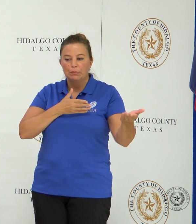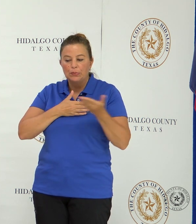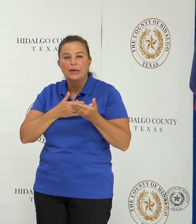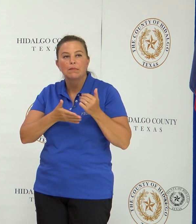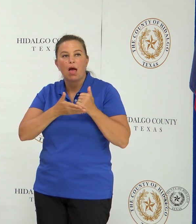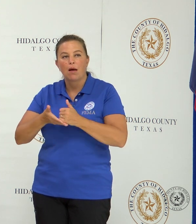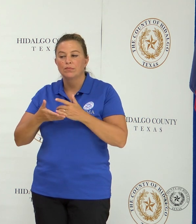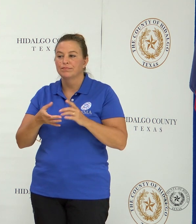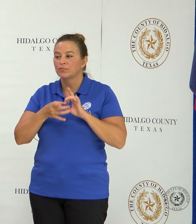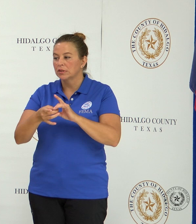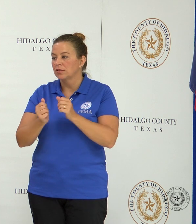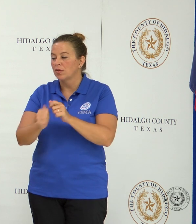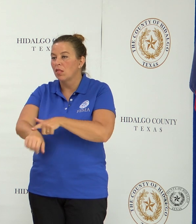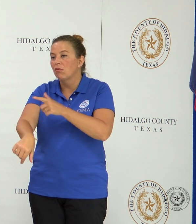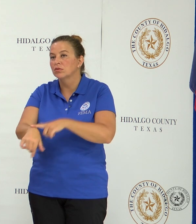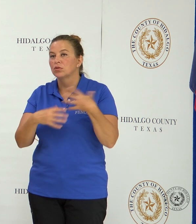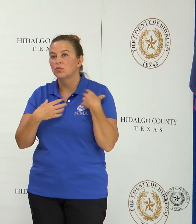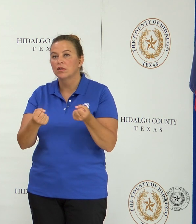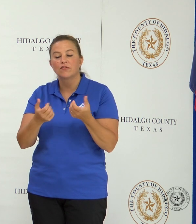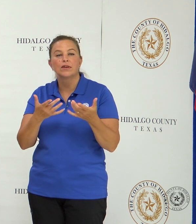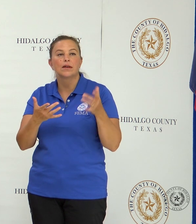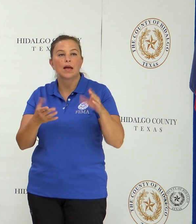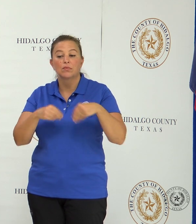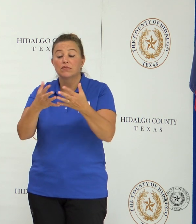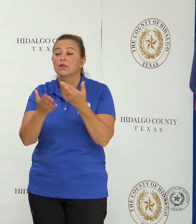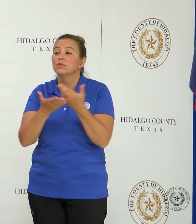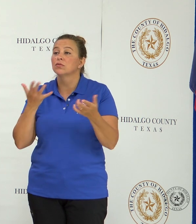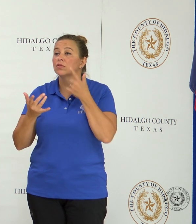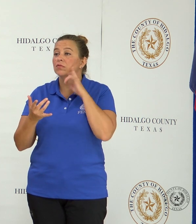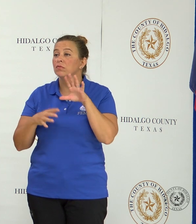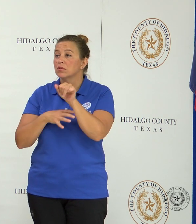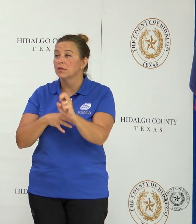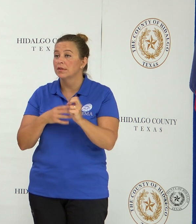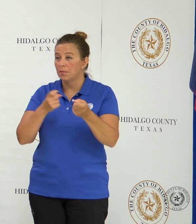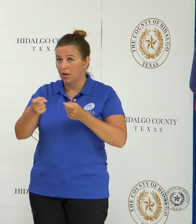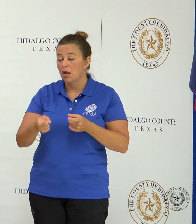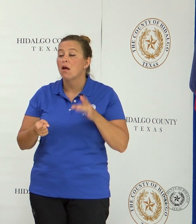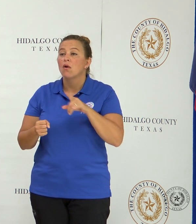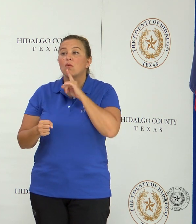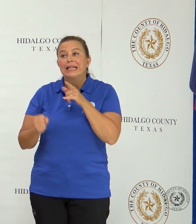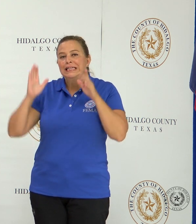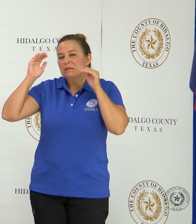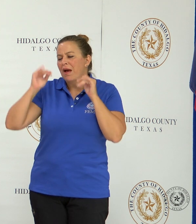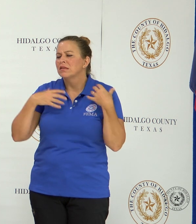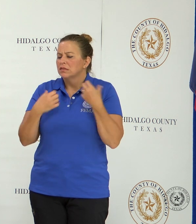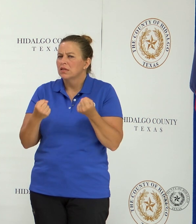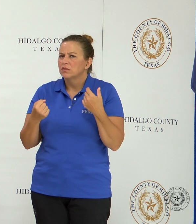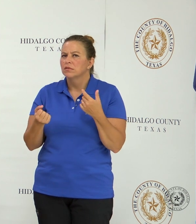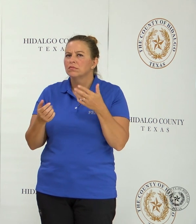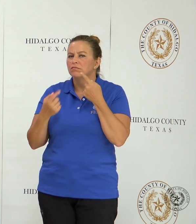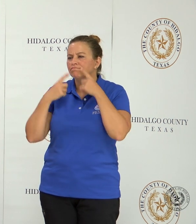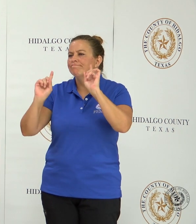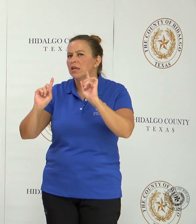the long-term recovery to provide resources for case management. So we're hoping and expecting really a successful recovery for you.